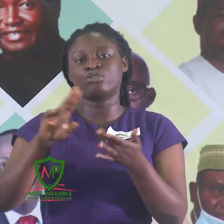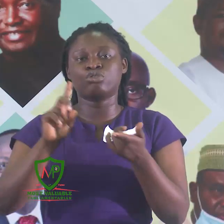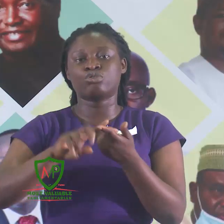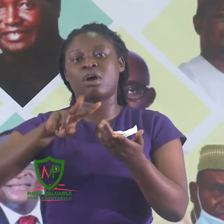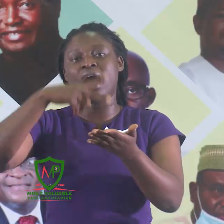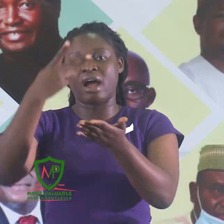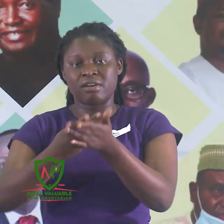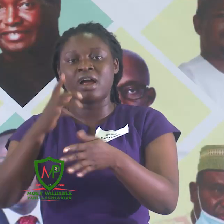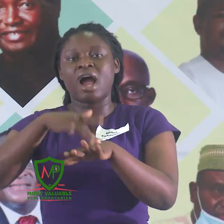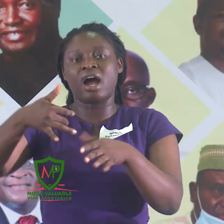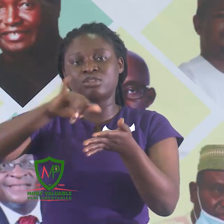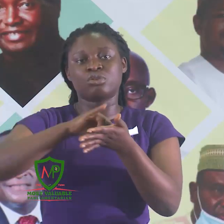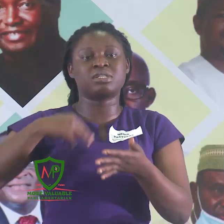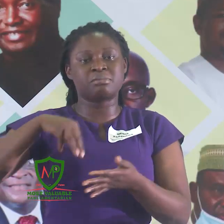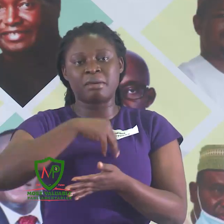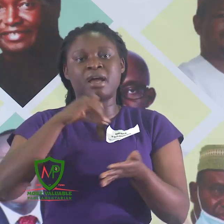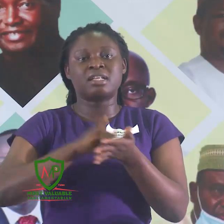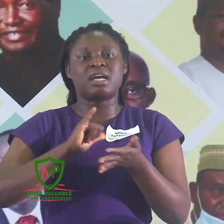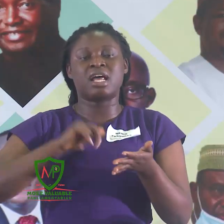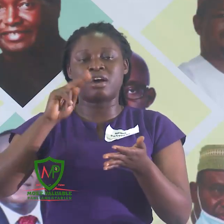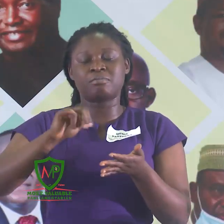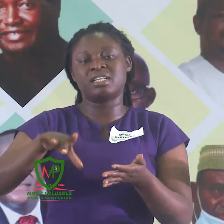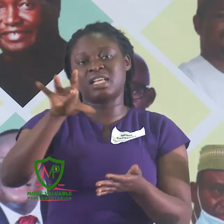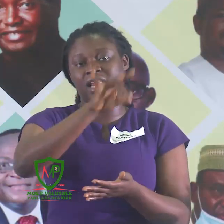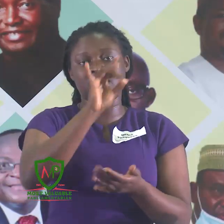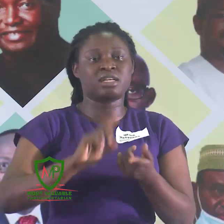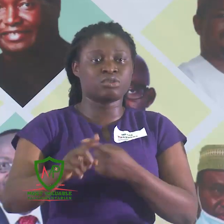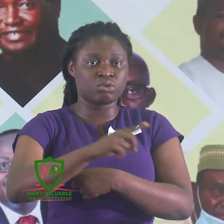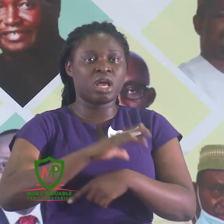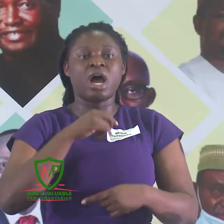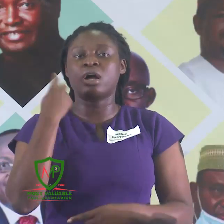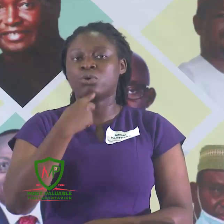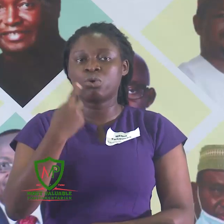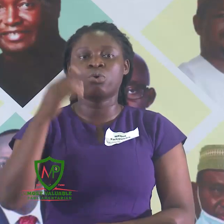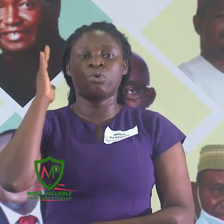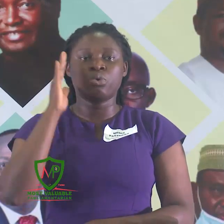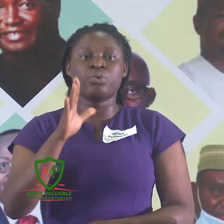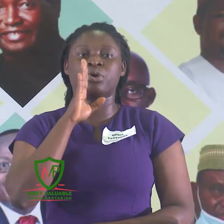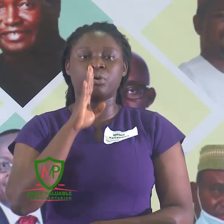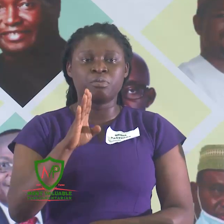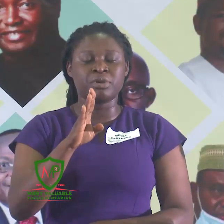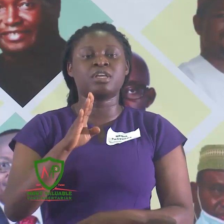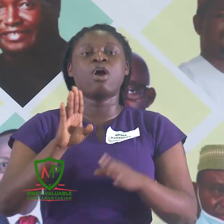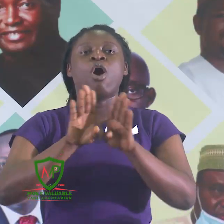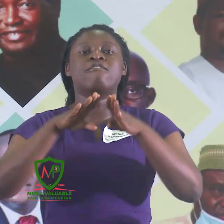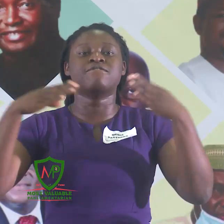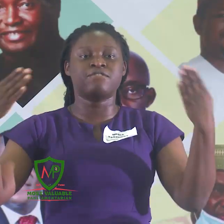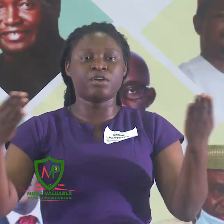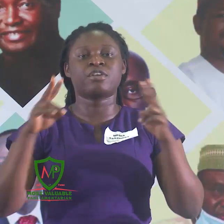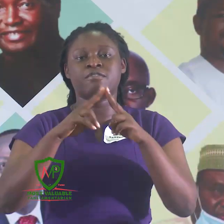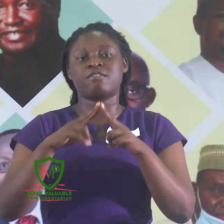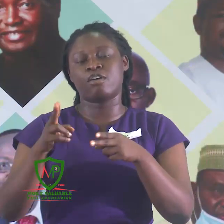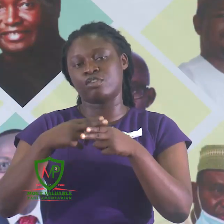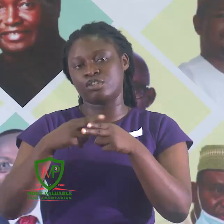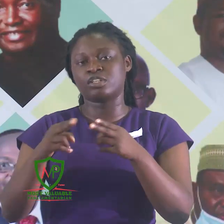at those members that have been finally selected today and who will be unveiled very, very